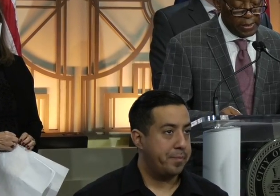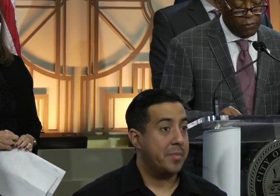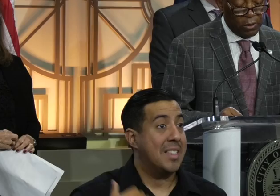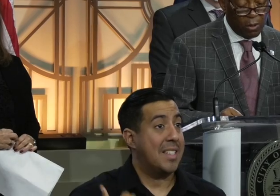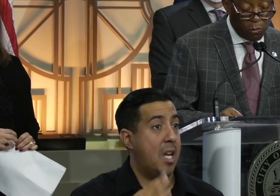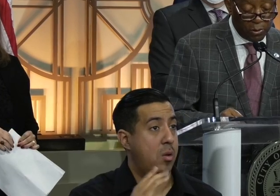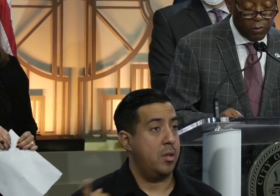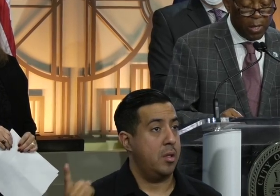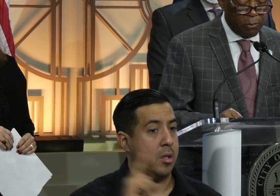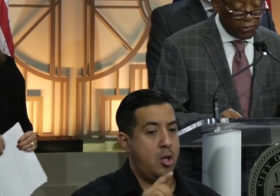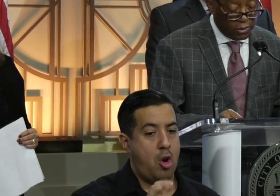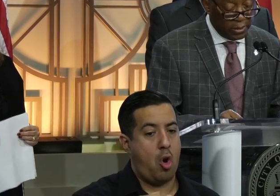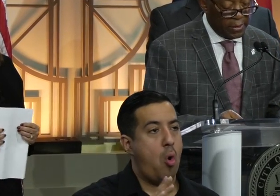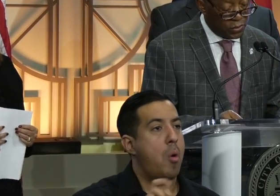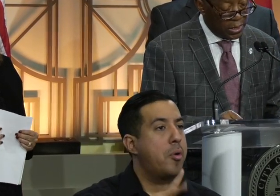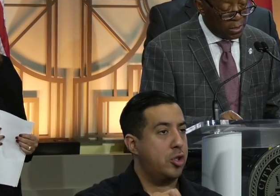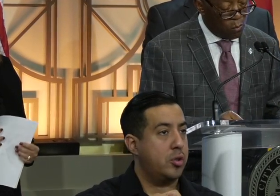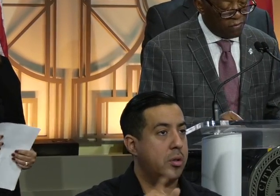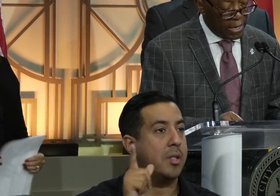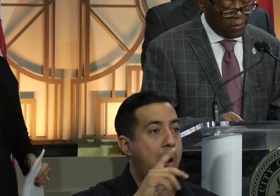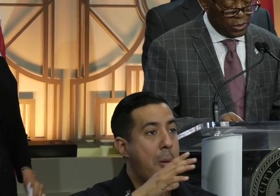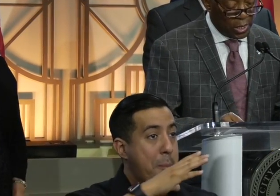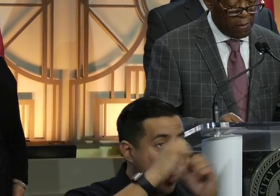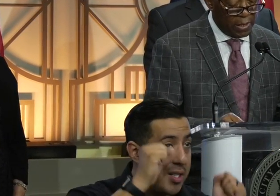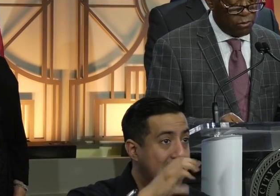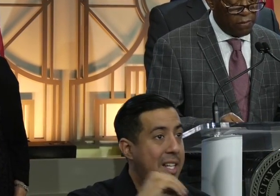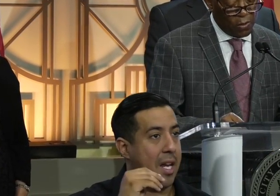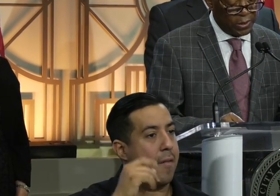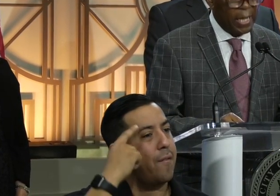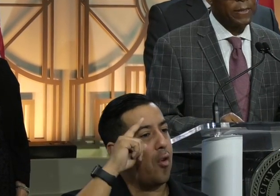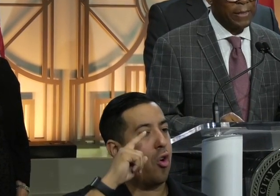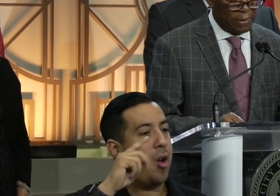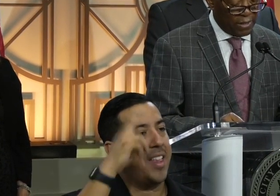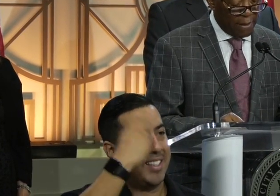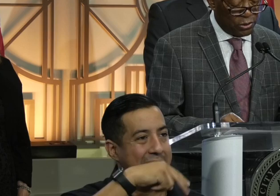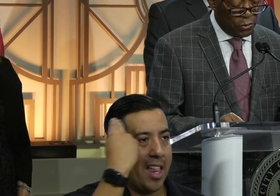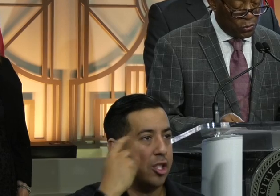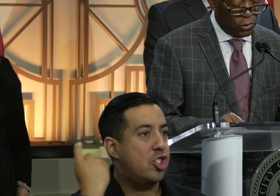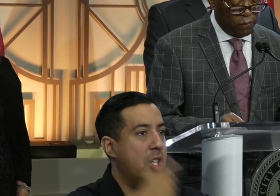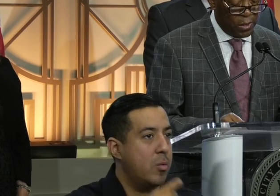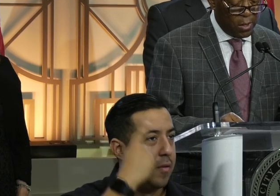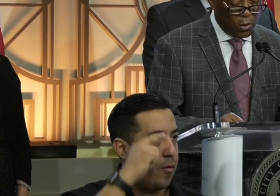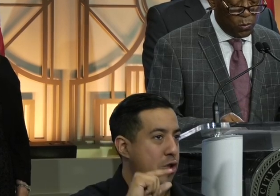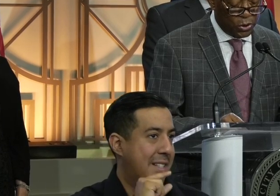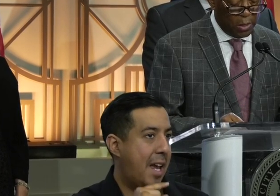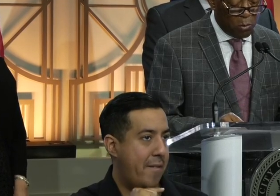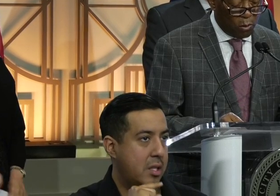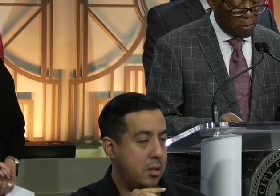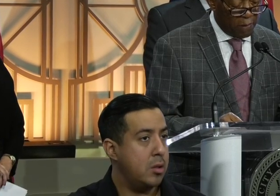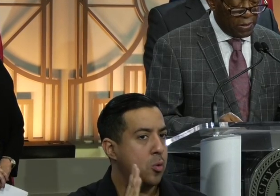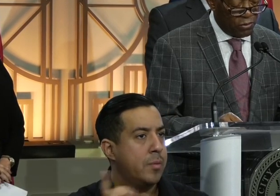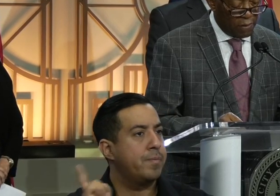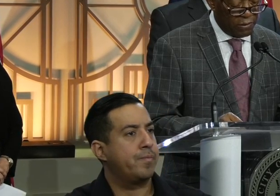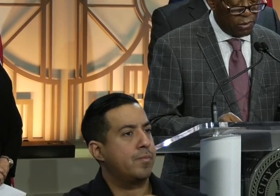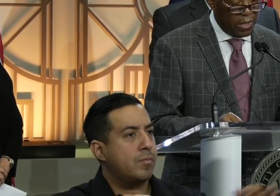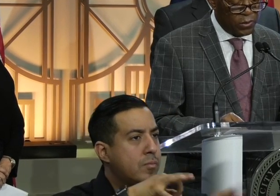invite Cynthia Colbert, President and CEO of Catholic Charities of the Archdiocese of Galveston, Houston, who will share more